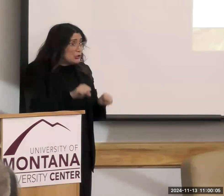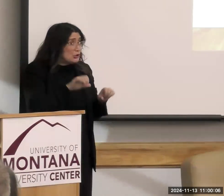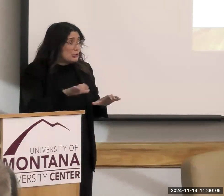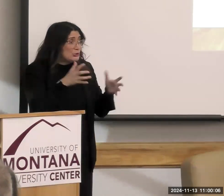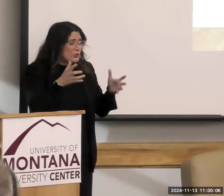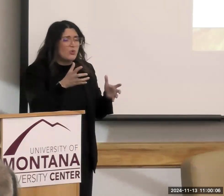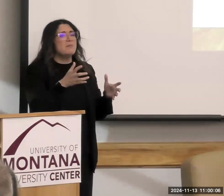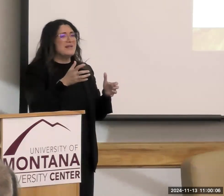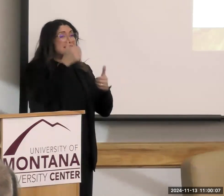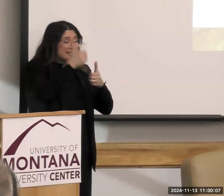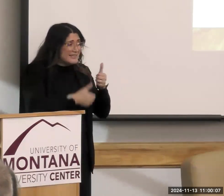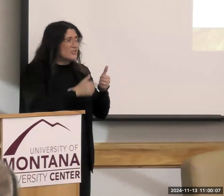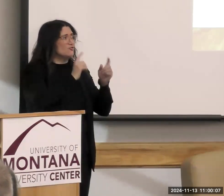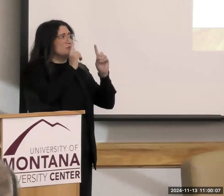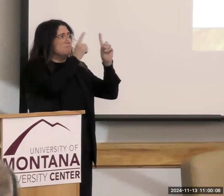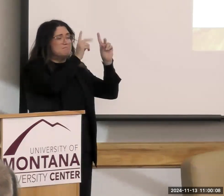areas.